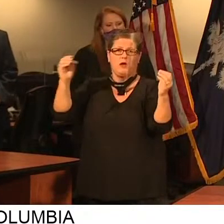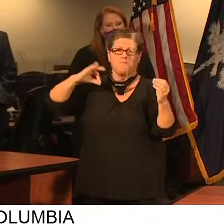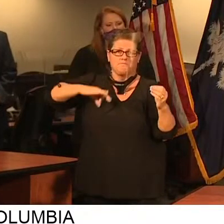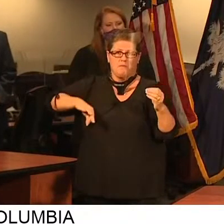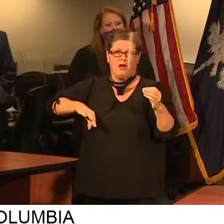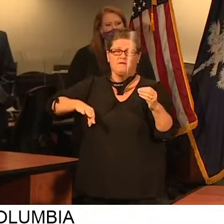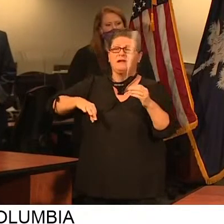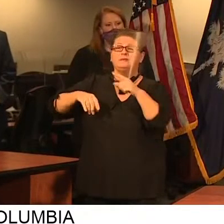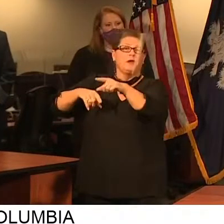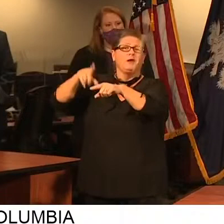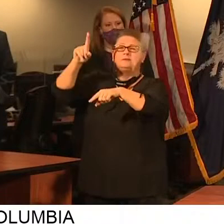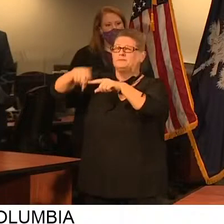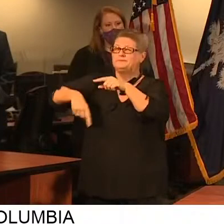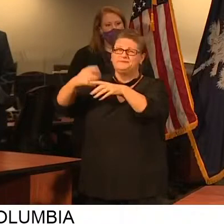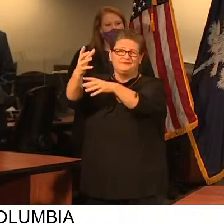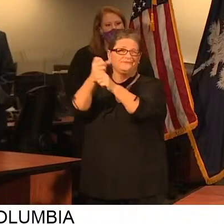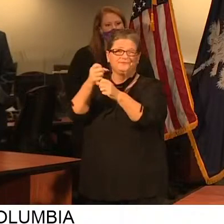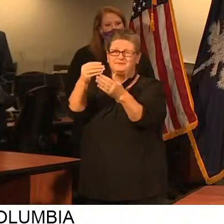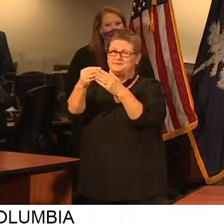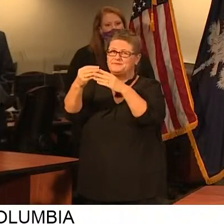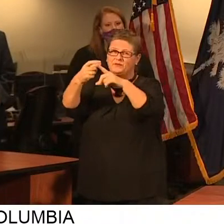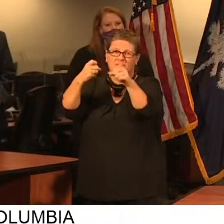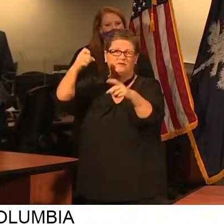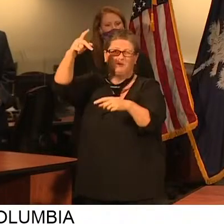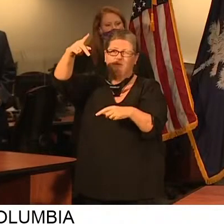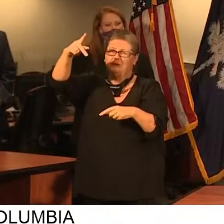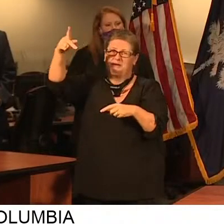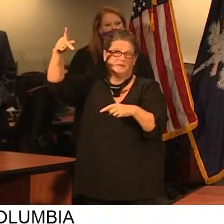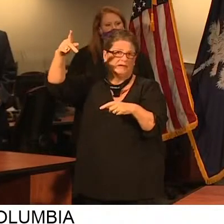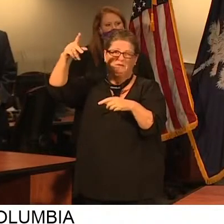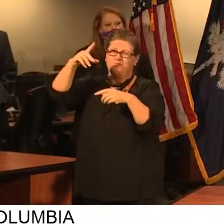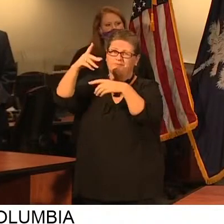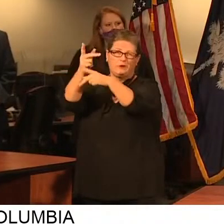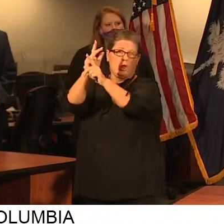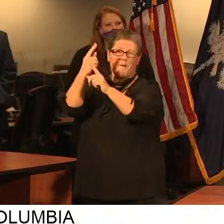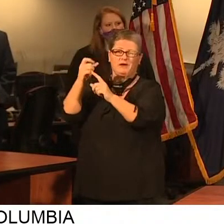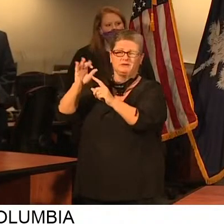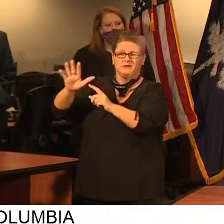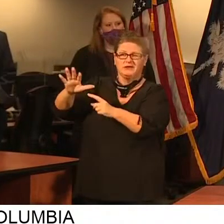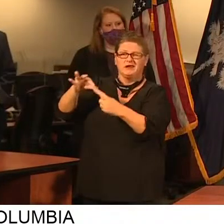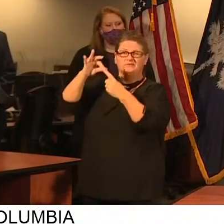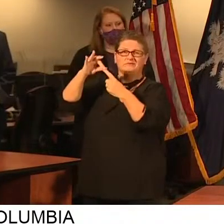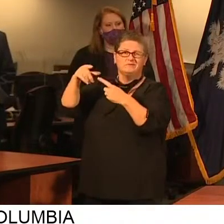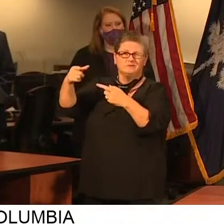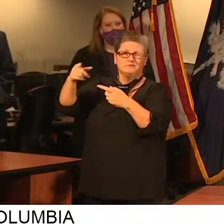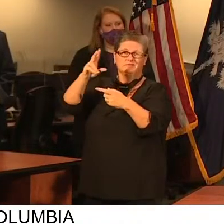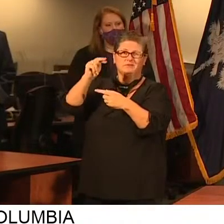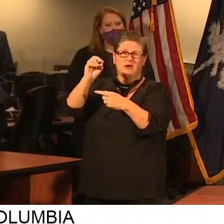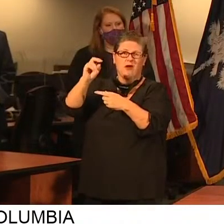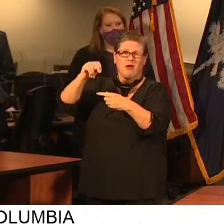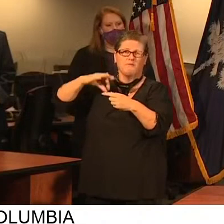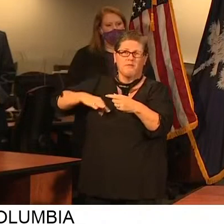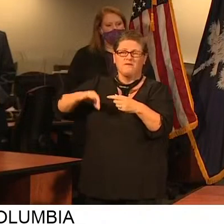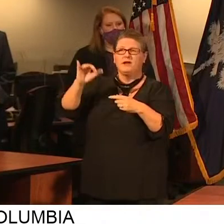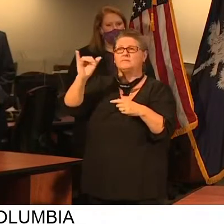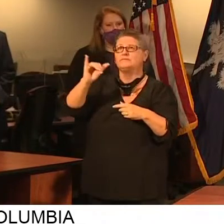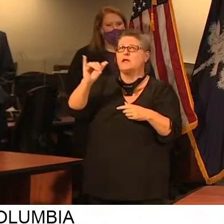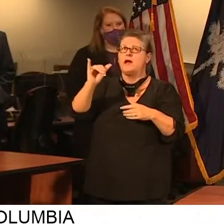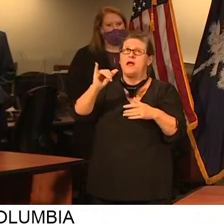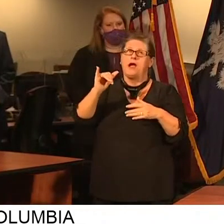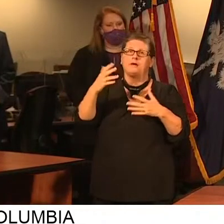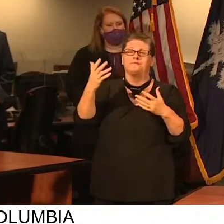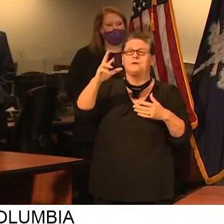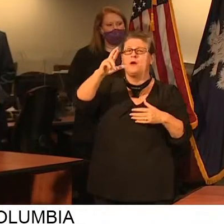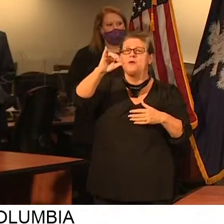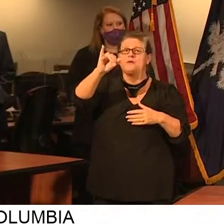not eligible to receive the PPP loans because of their unique tax status. For example, a nonprofit